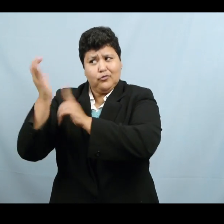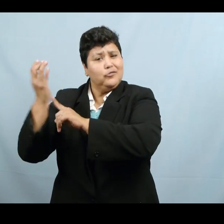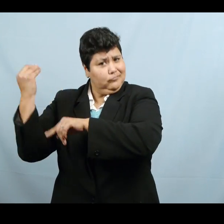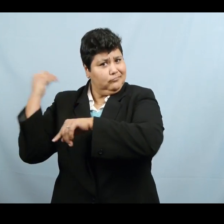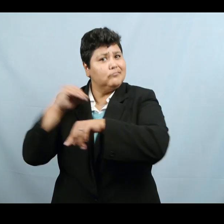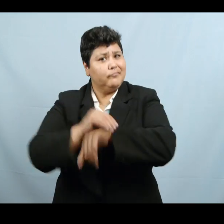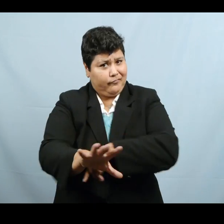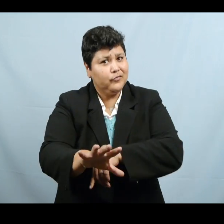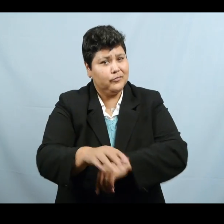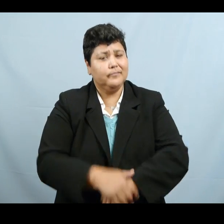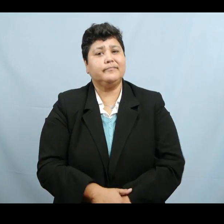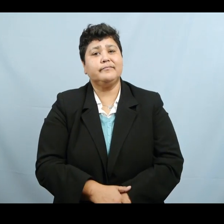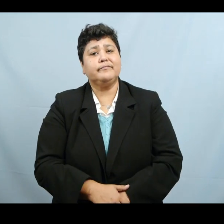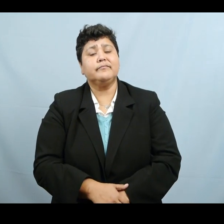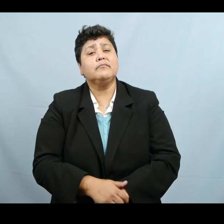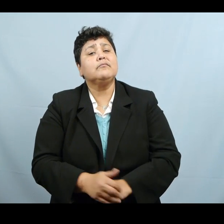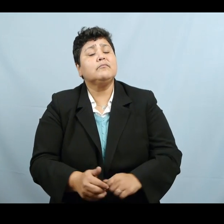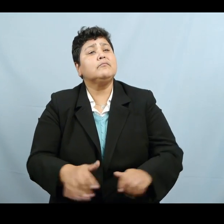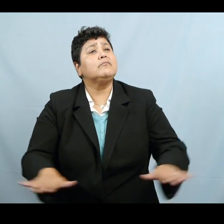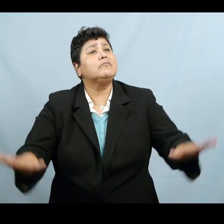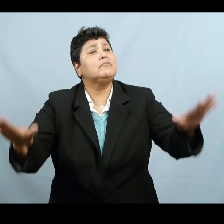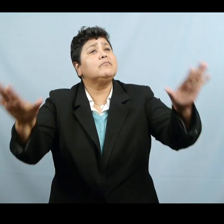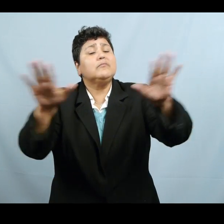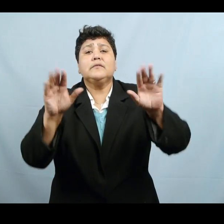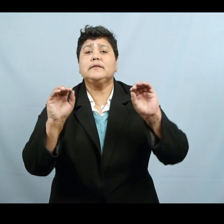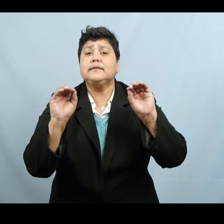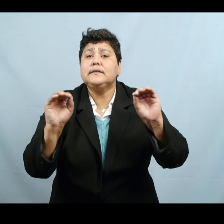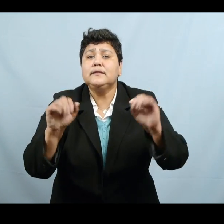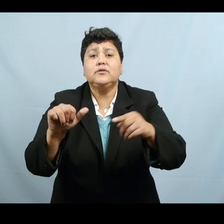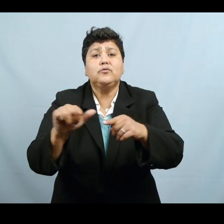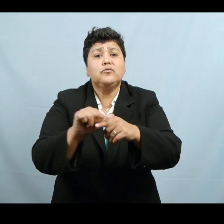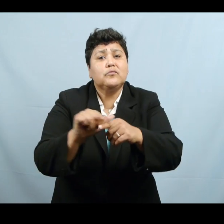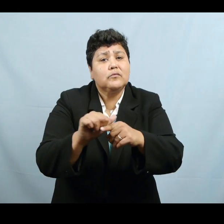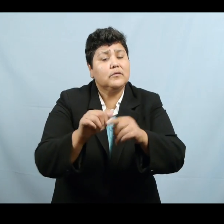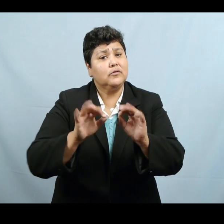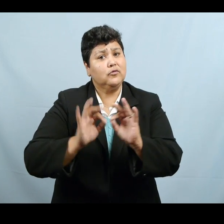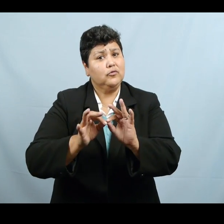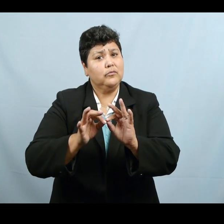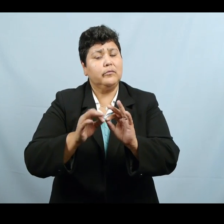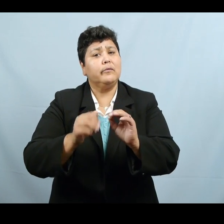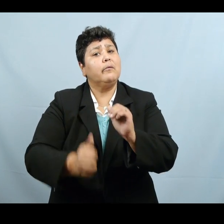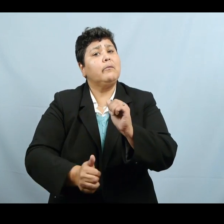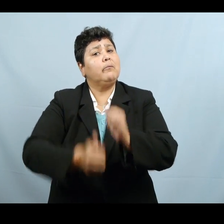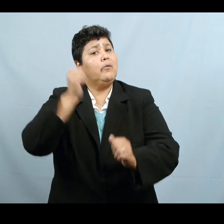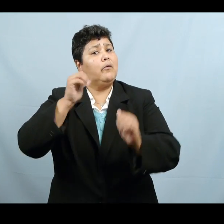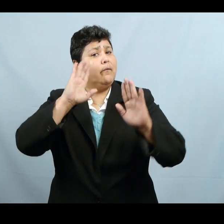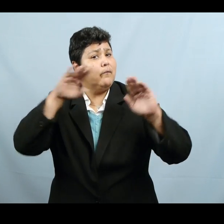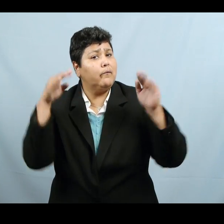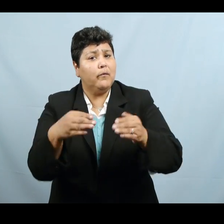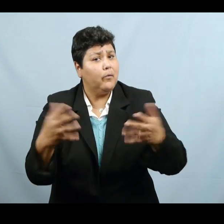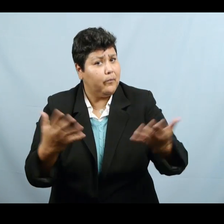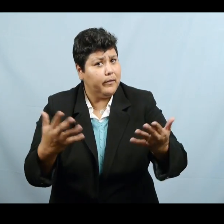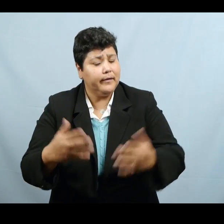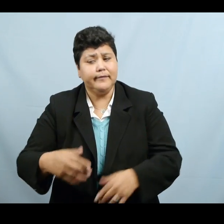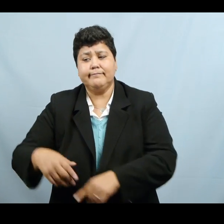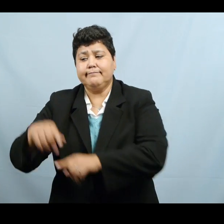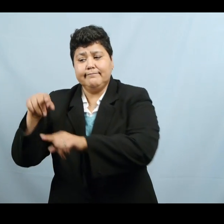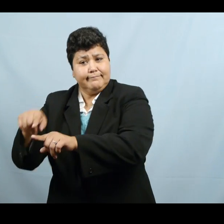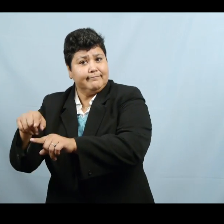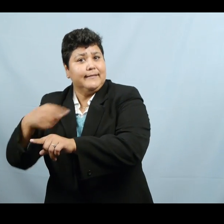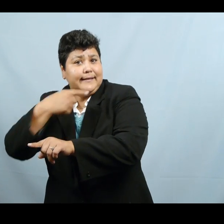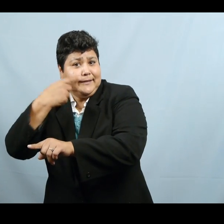interpreter training programs focus on cultural and linguistic variations between American Sign Language and English,